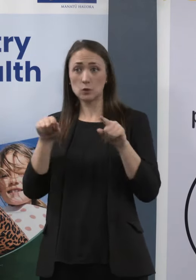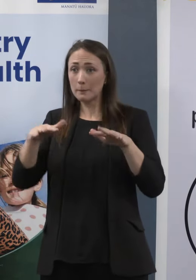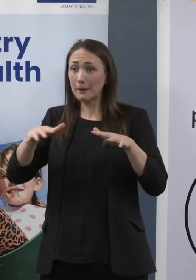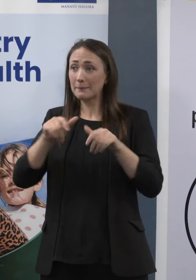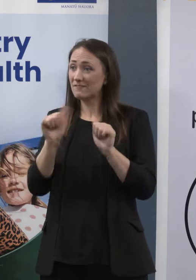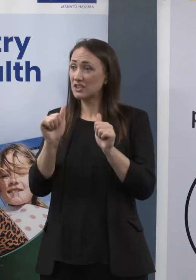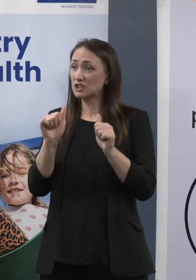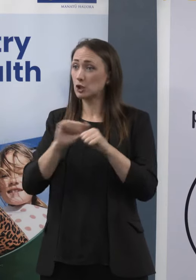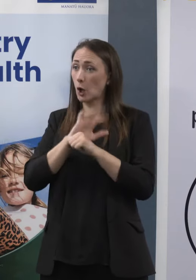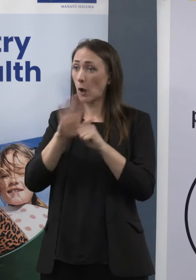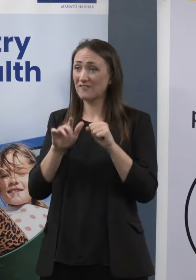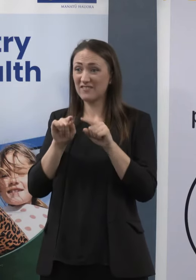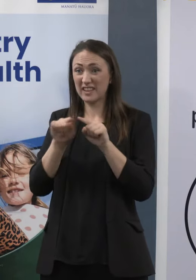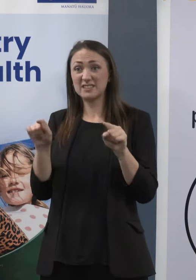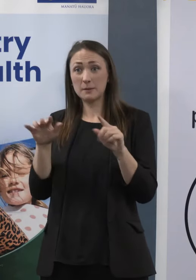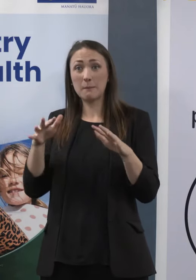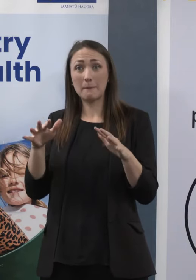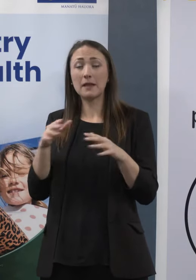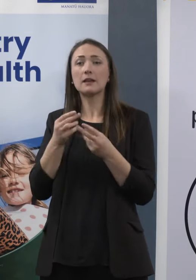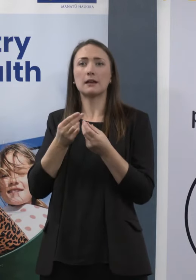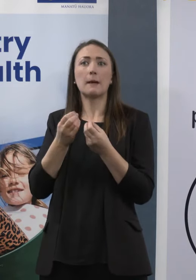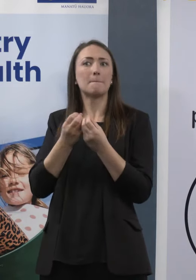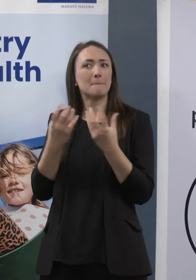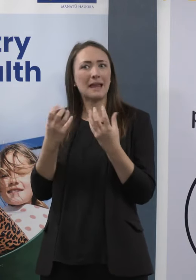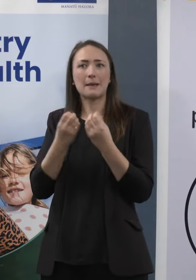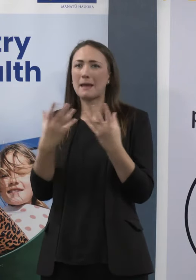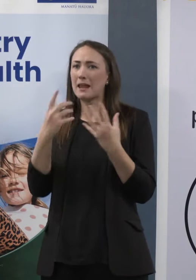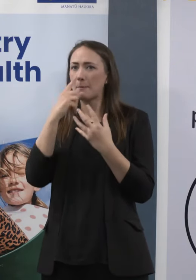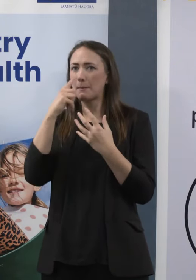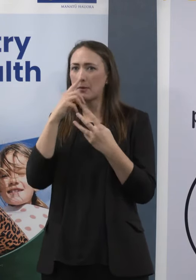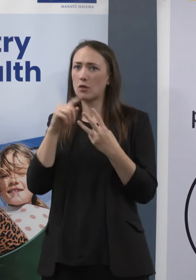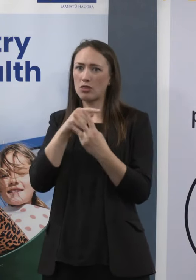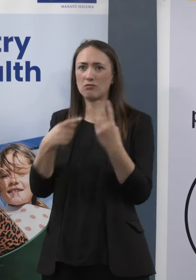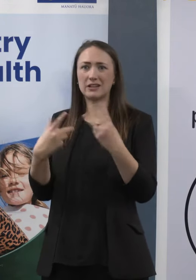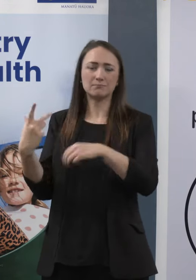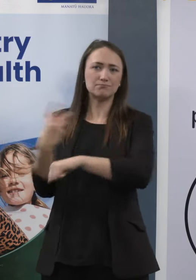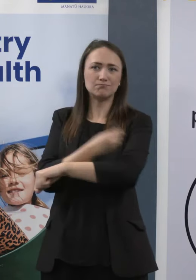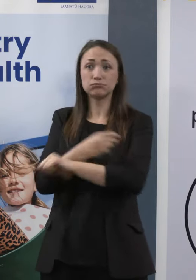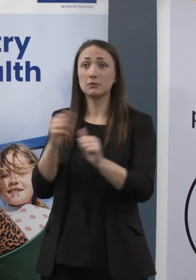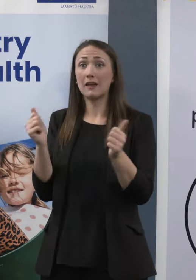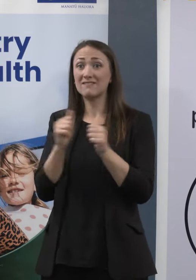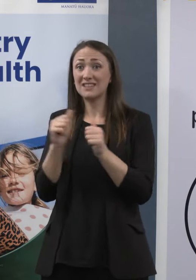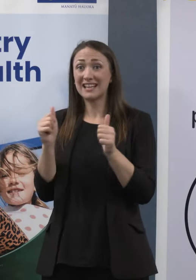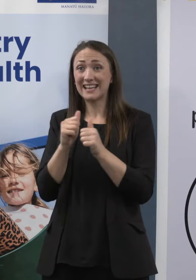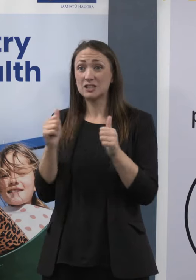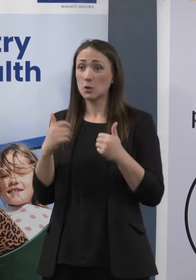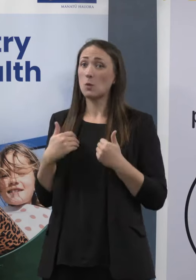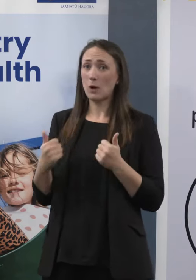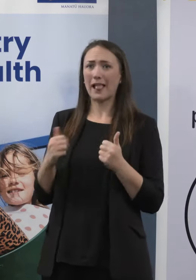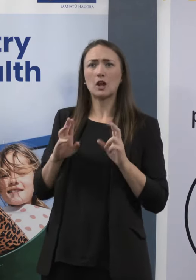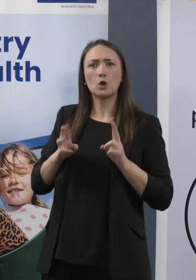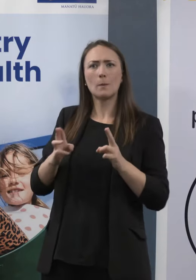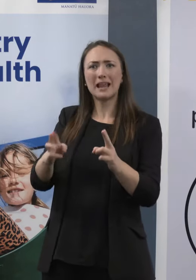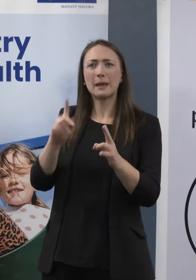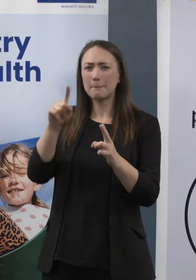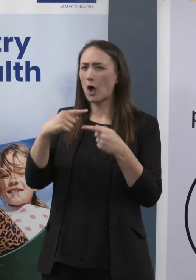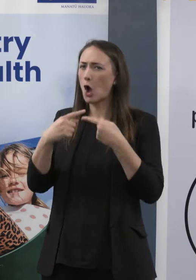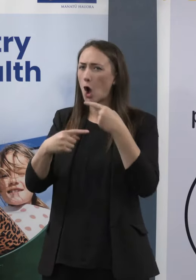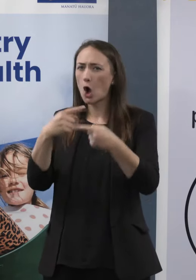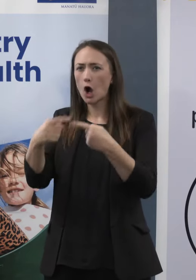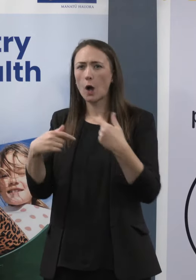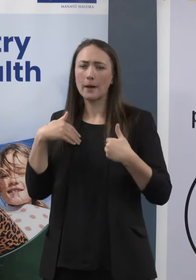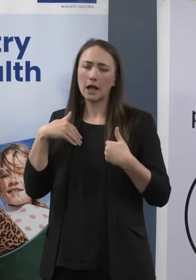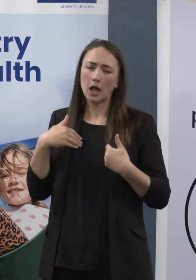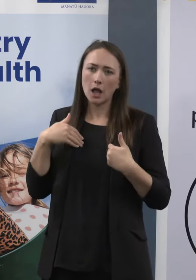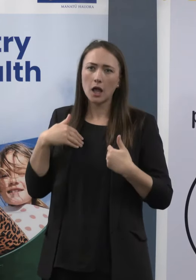And I think many people, many people who are fully vaccinated and otherwise well, do experience ongoing fatigue for some